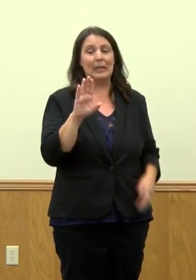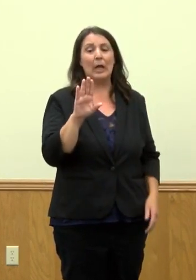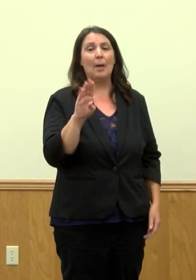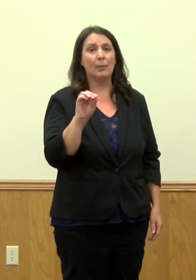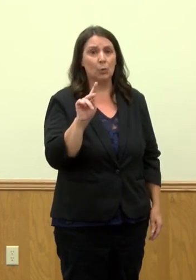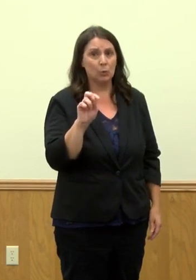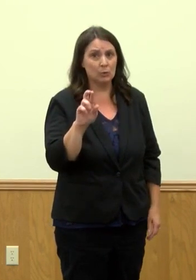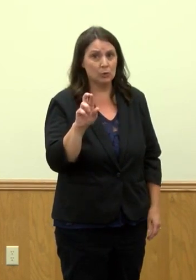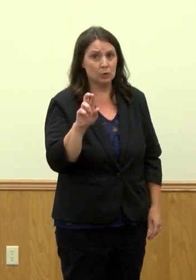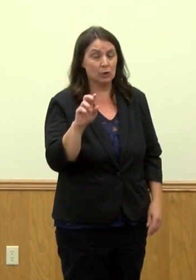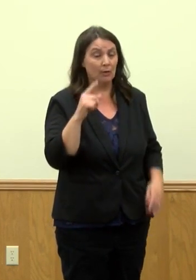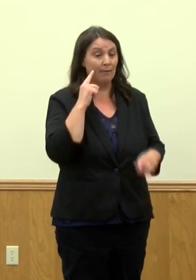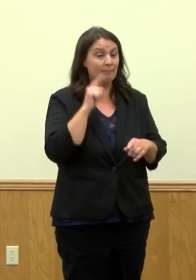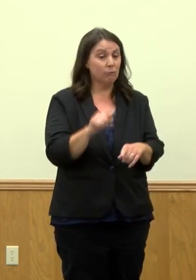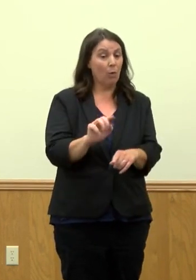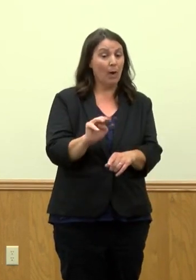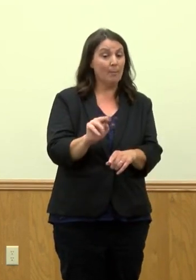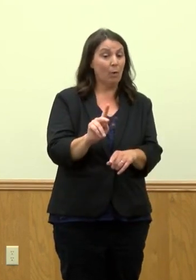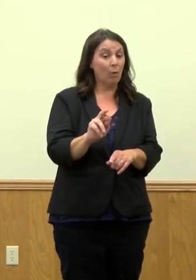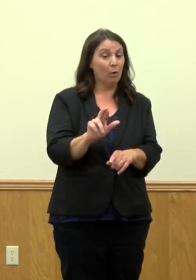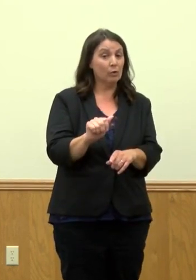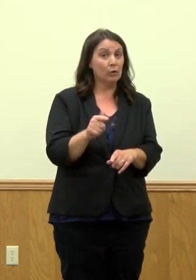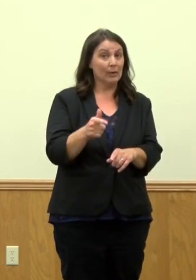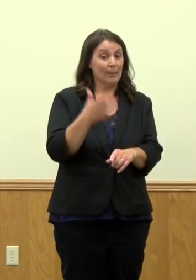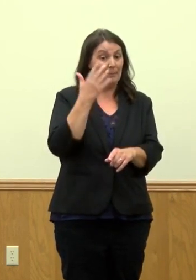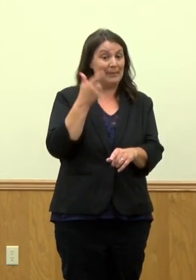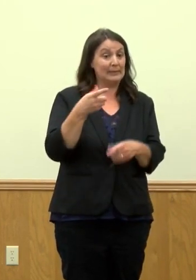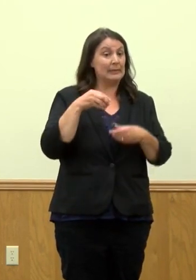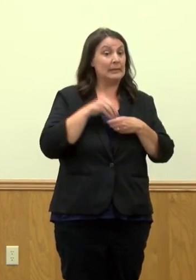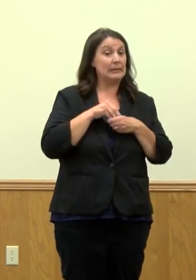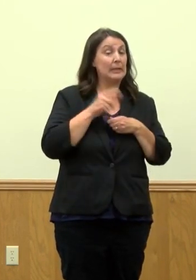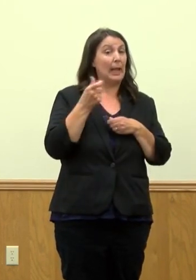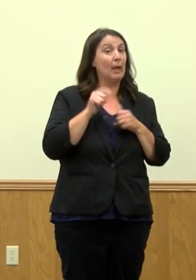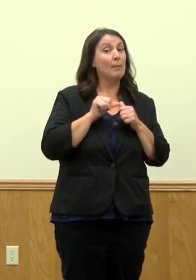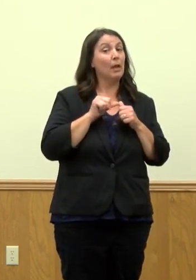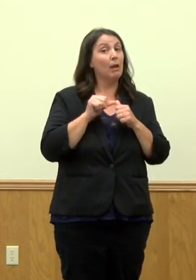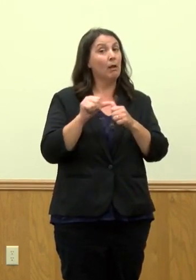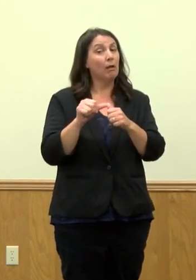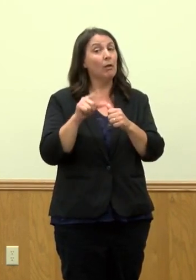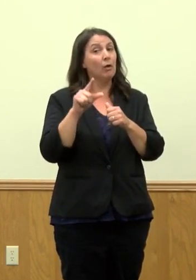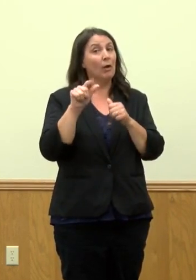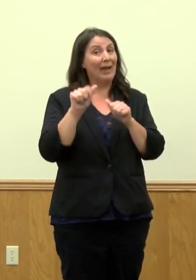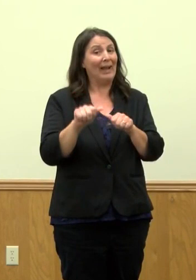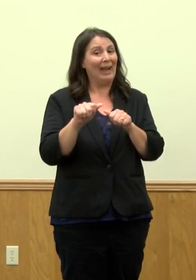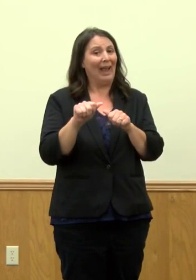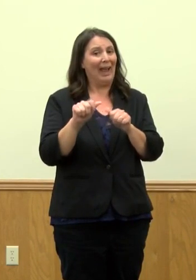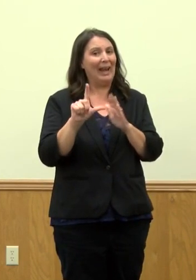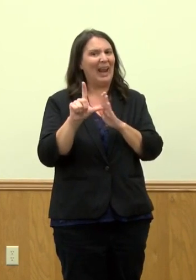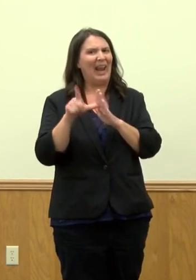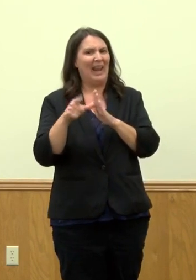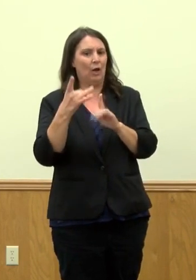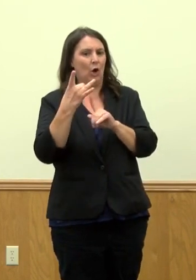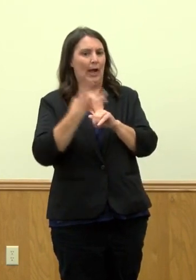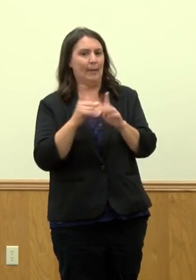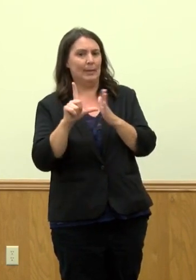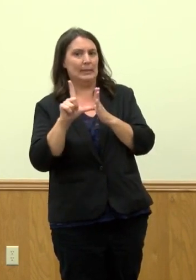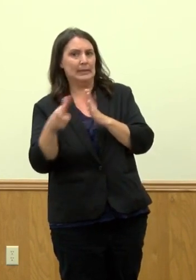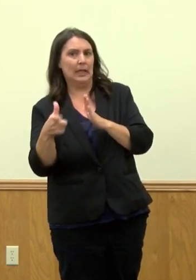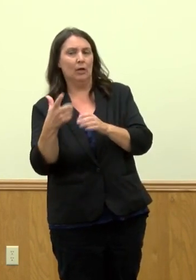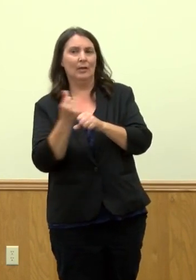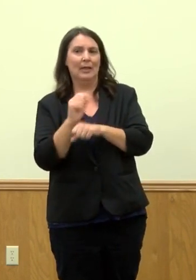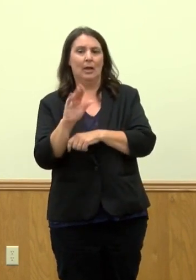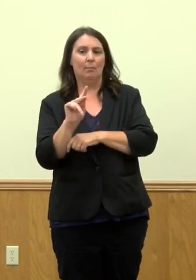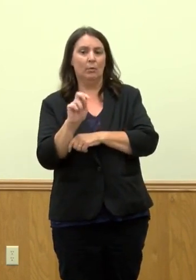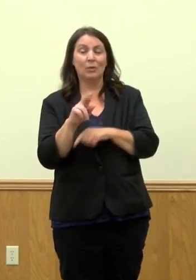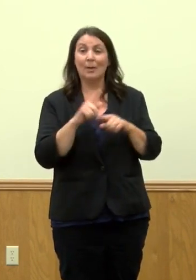it's eight months, because Moderna has been shown to see have a little bit of a longer time range than Pfizer, it might be. But again, we're all